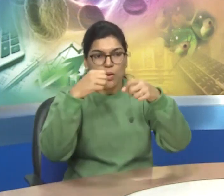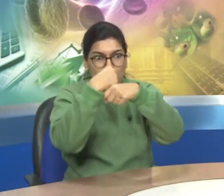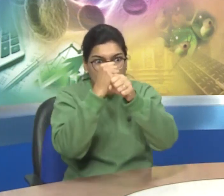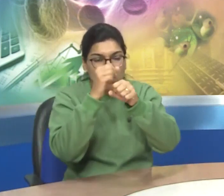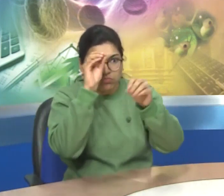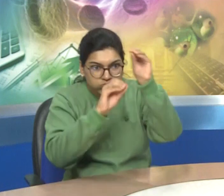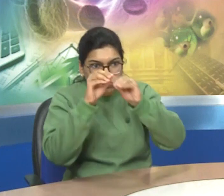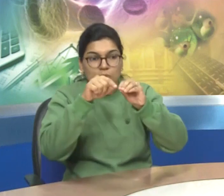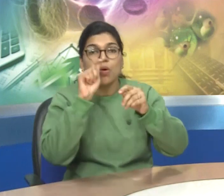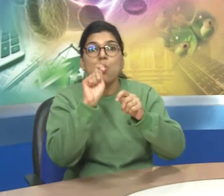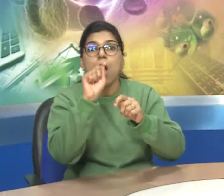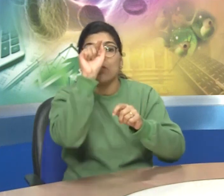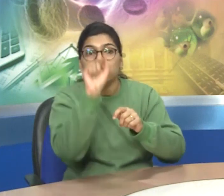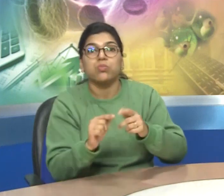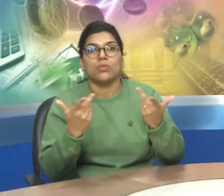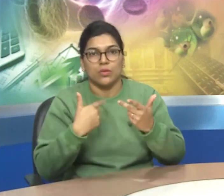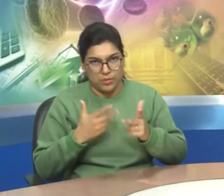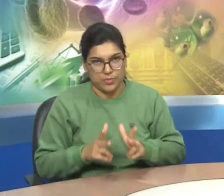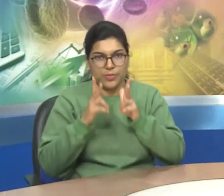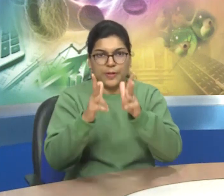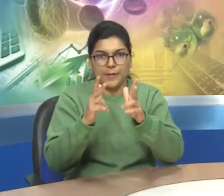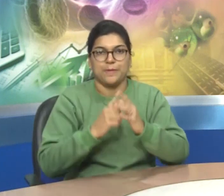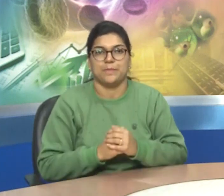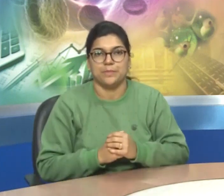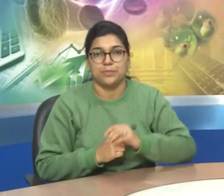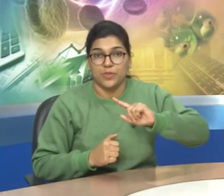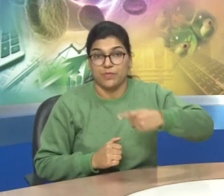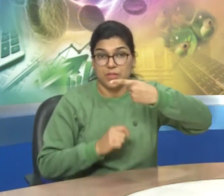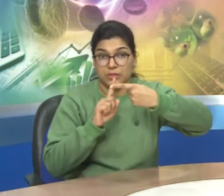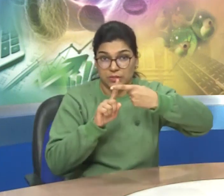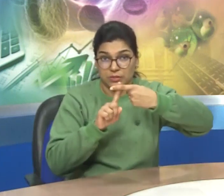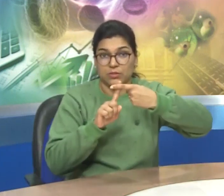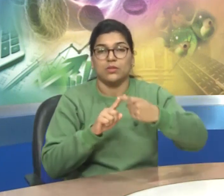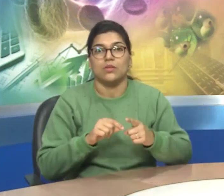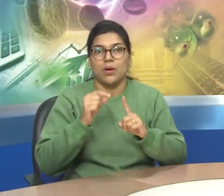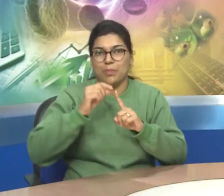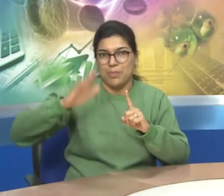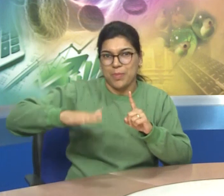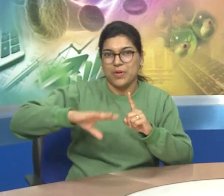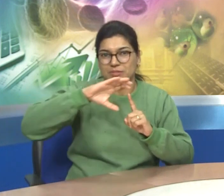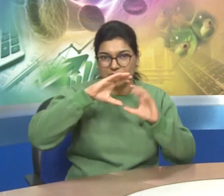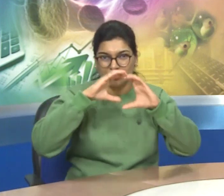one of the important power let us understand in points point number one